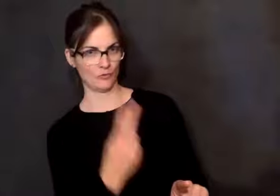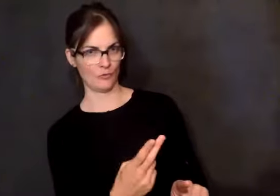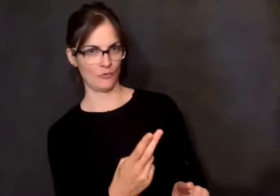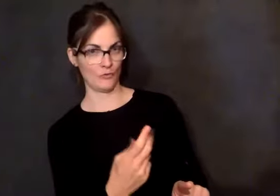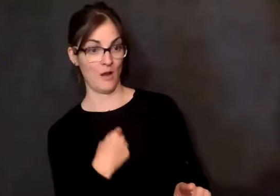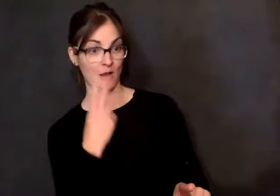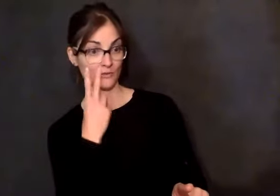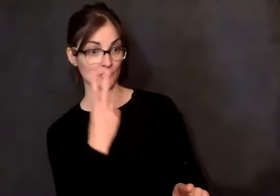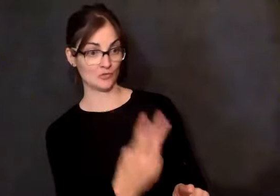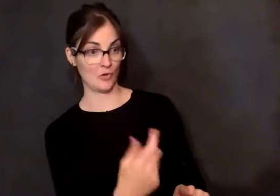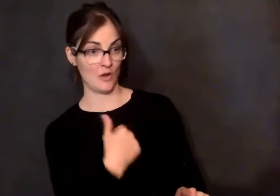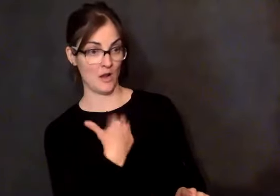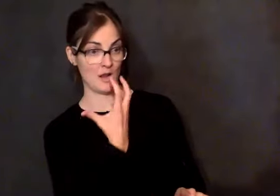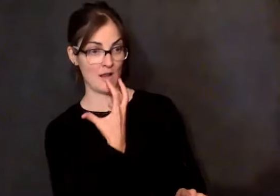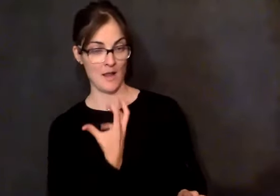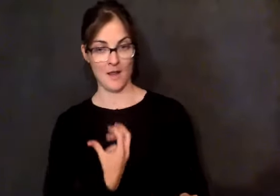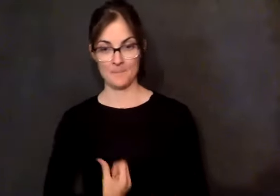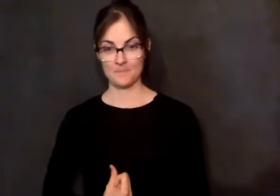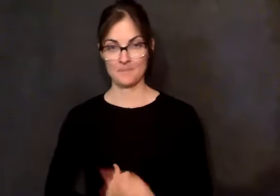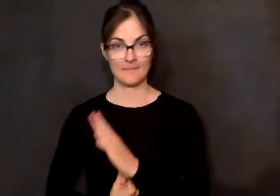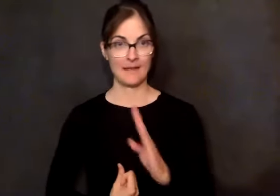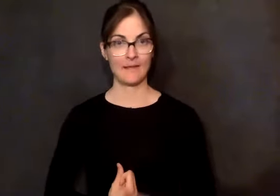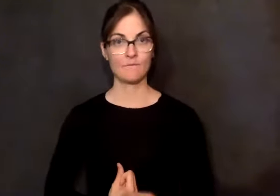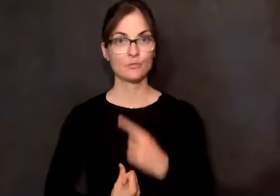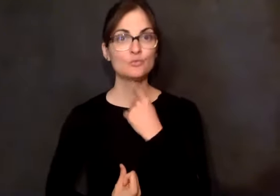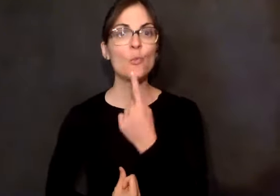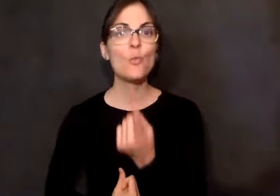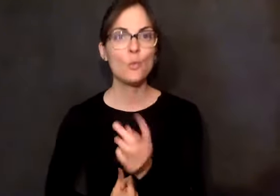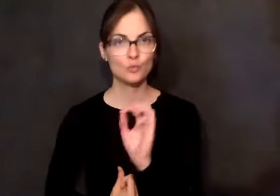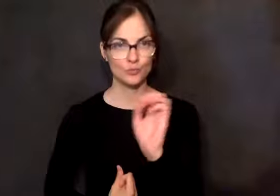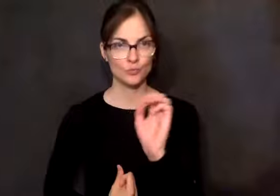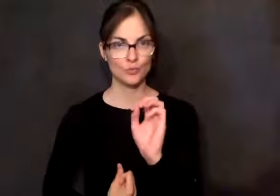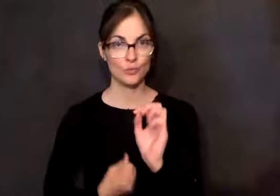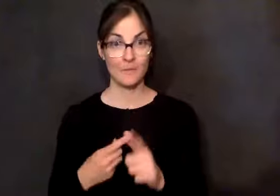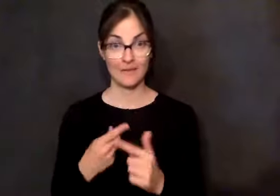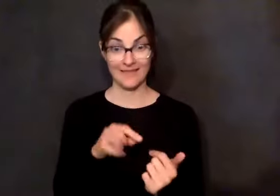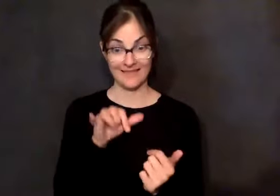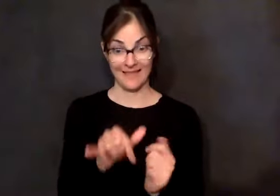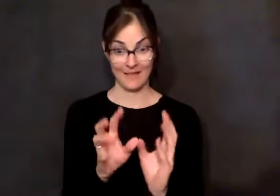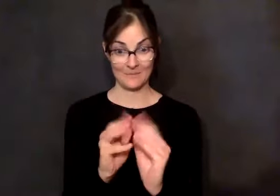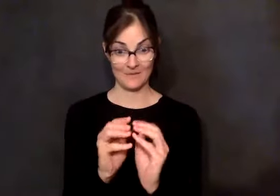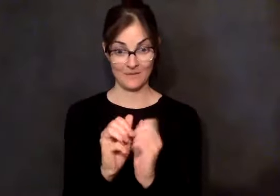I'd never uttered it to another soul. And I did. And there was a lot of crying when I did that.